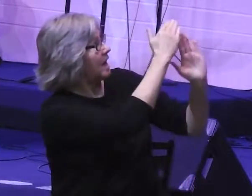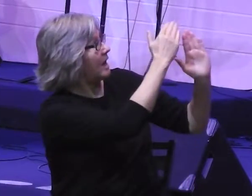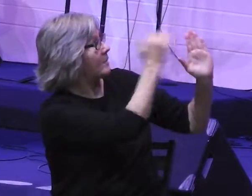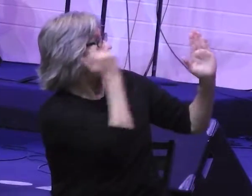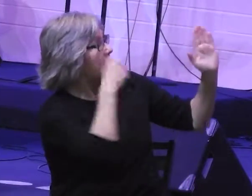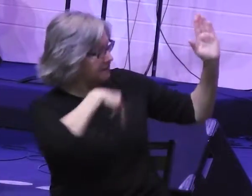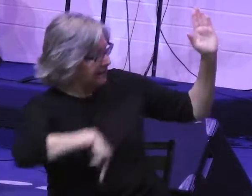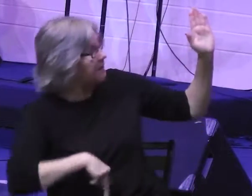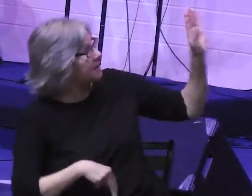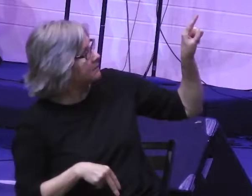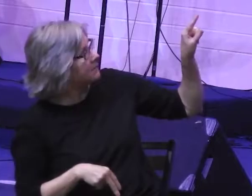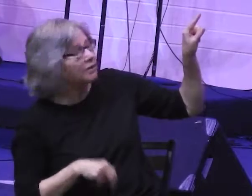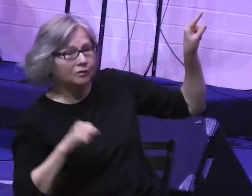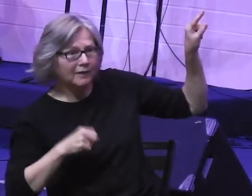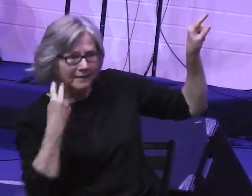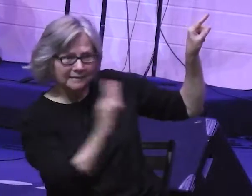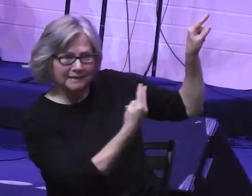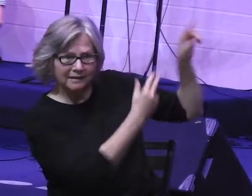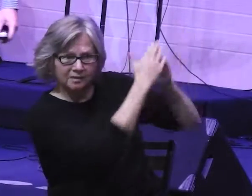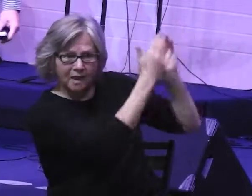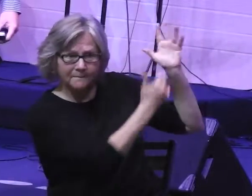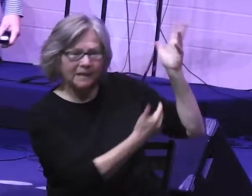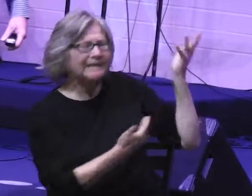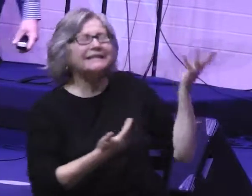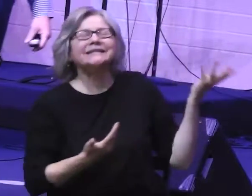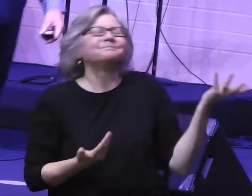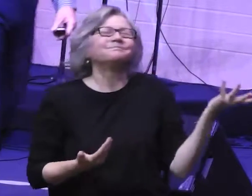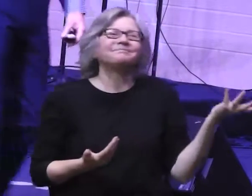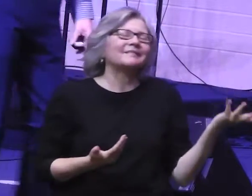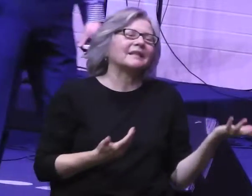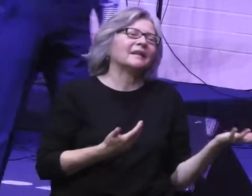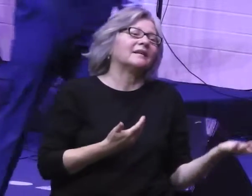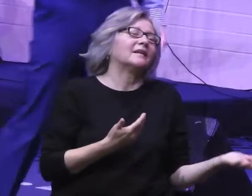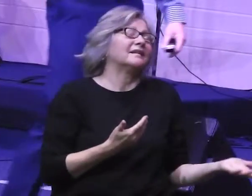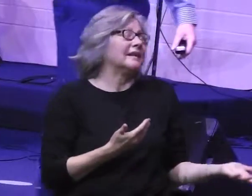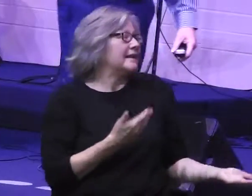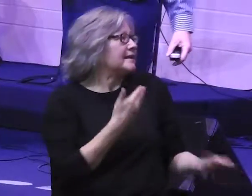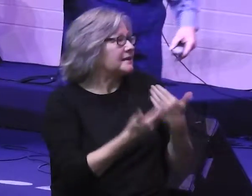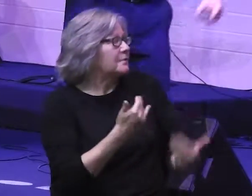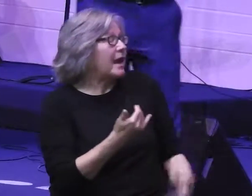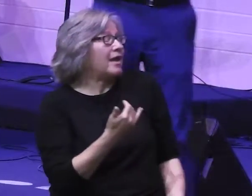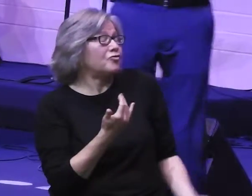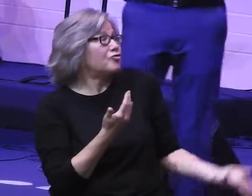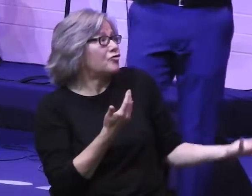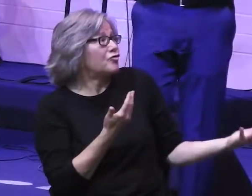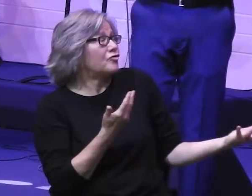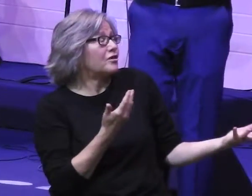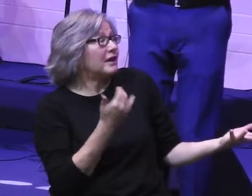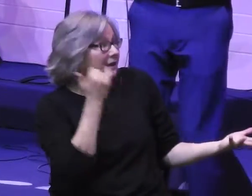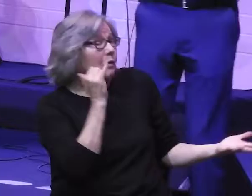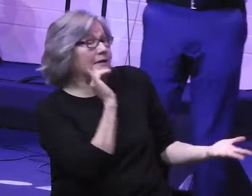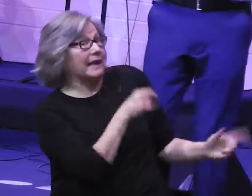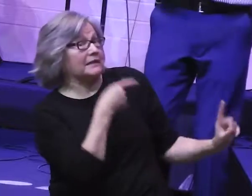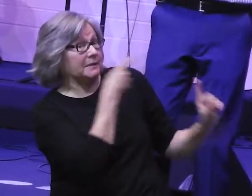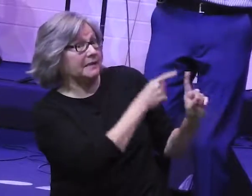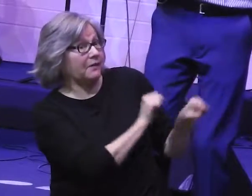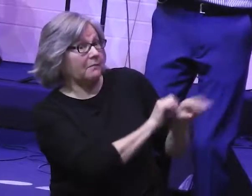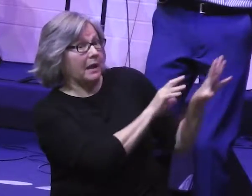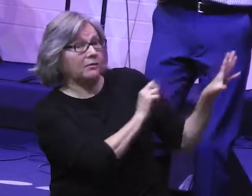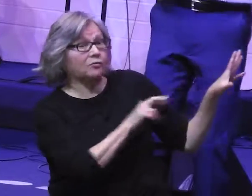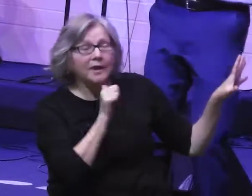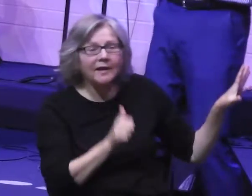from the bottom. And I don't care if it was that mountain or some other mountain. It doesn't matter because in chapter 24,